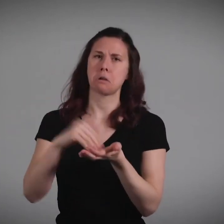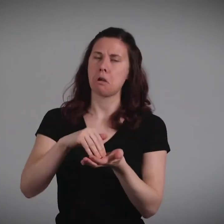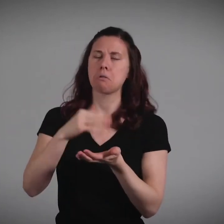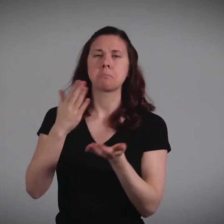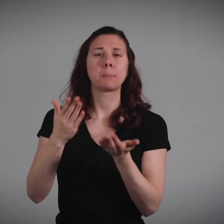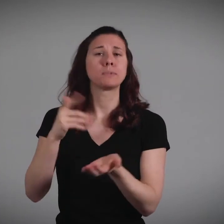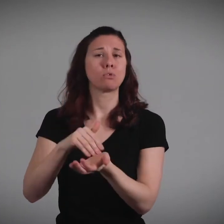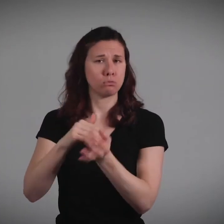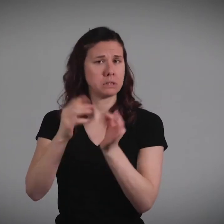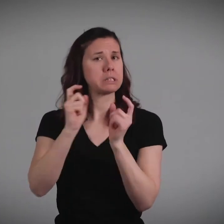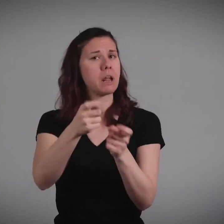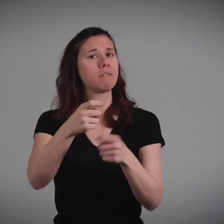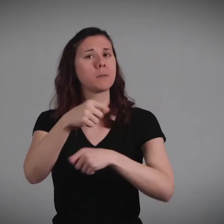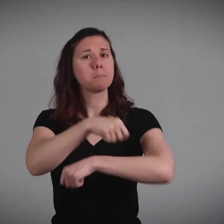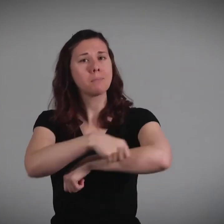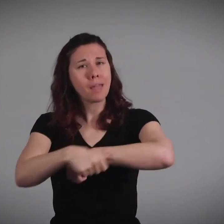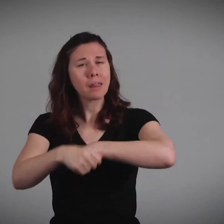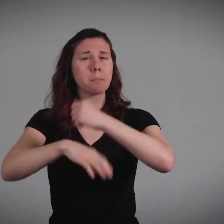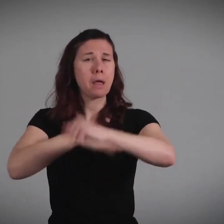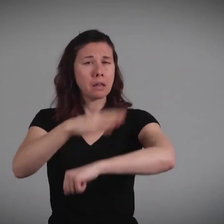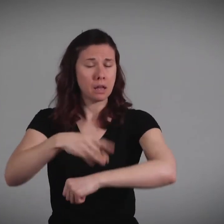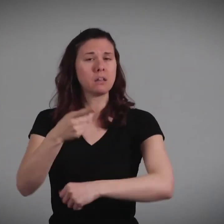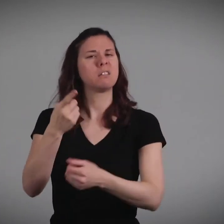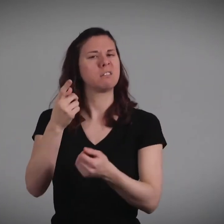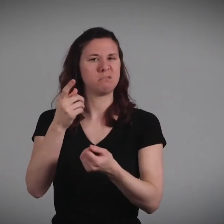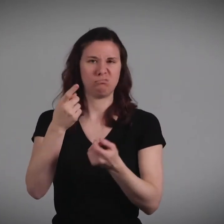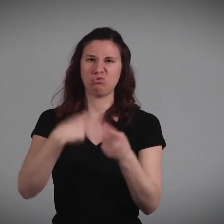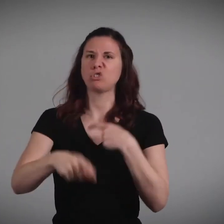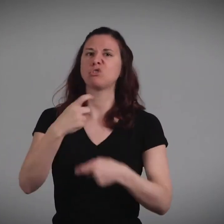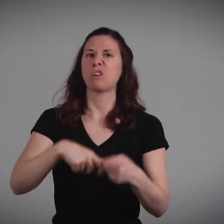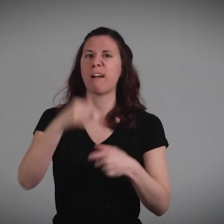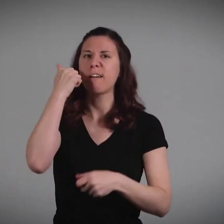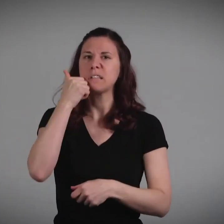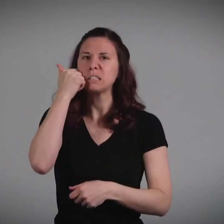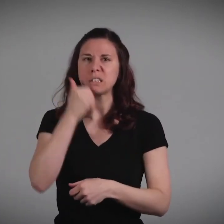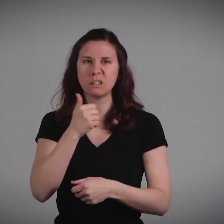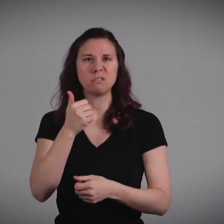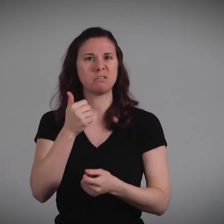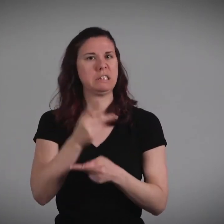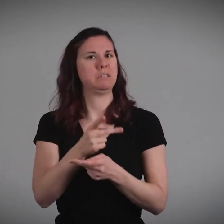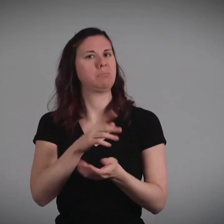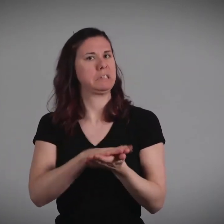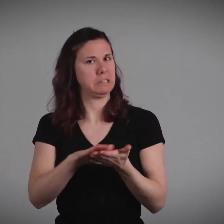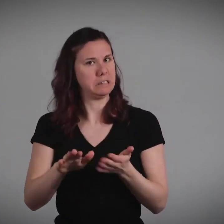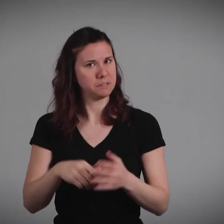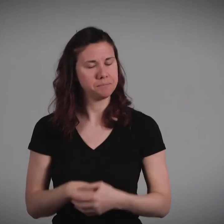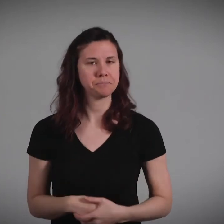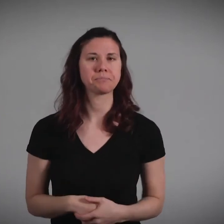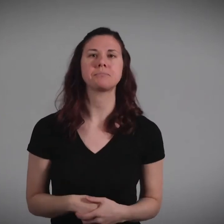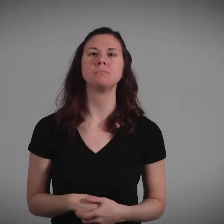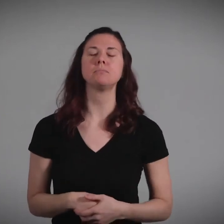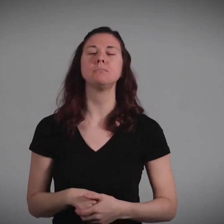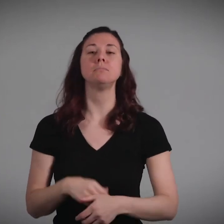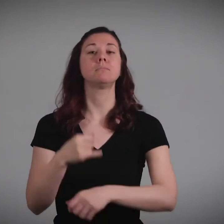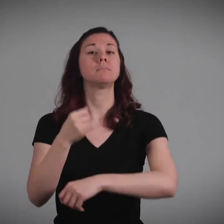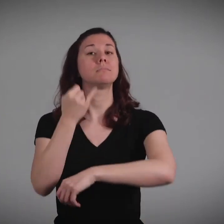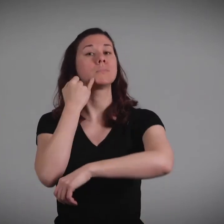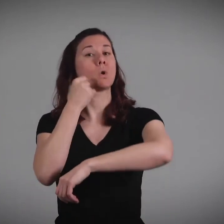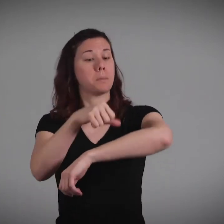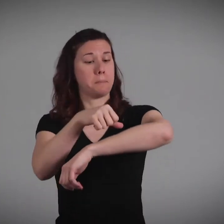If the doctor put bandages on too, change them every day and keep it clean. Remember that even a smaller cut needs to be dried